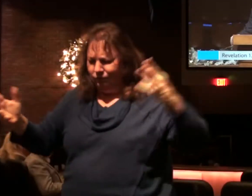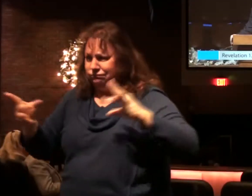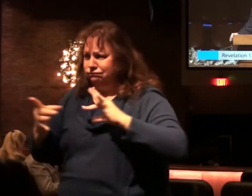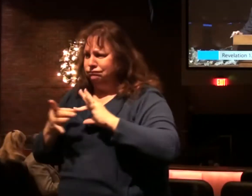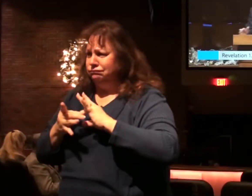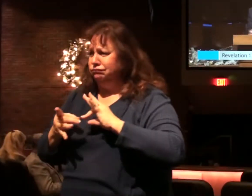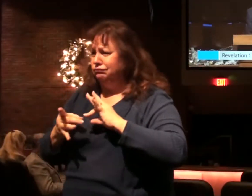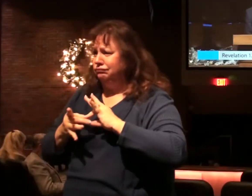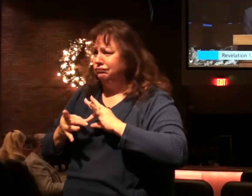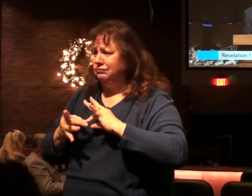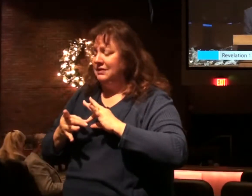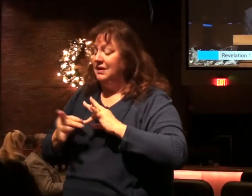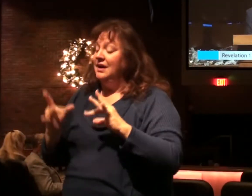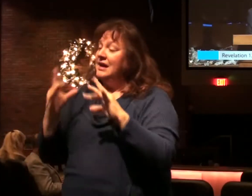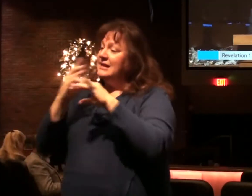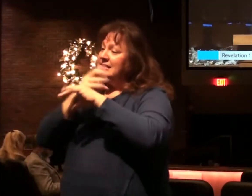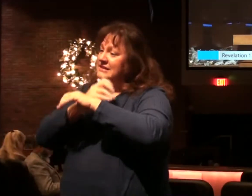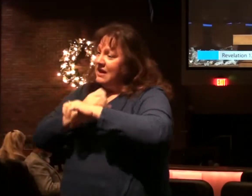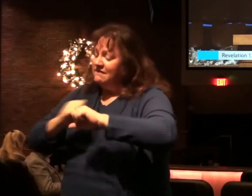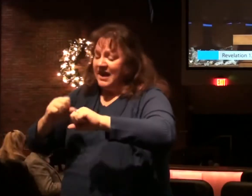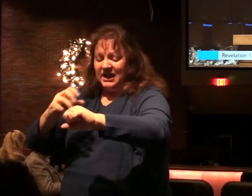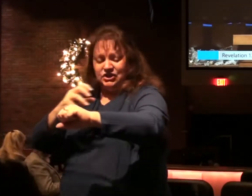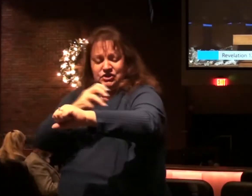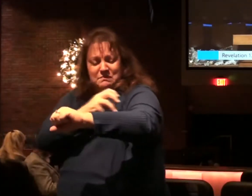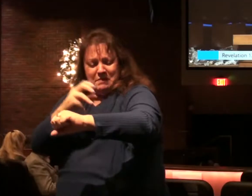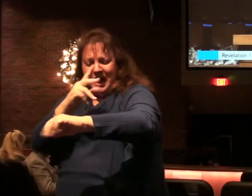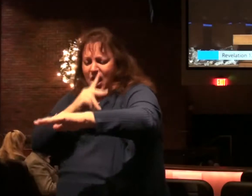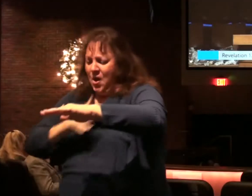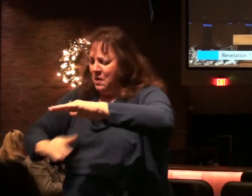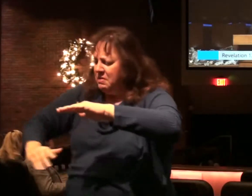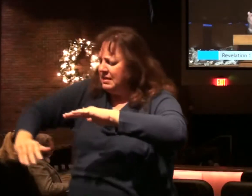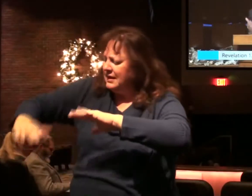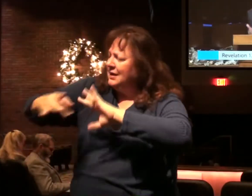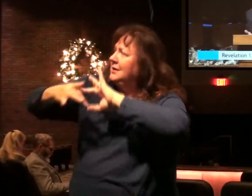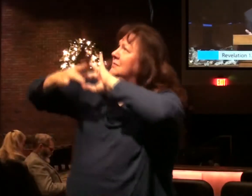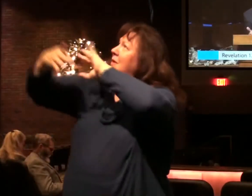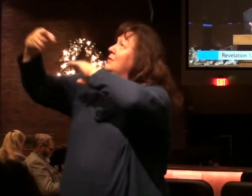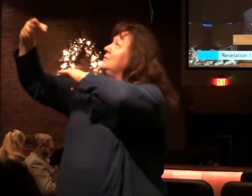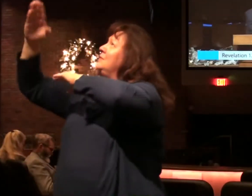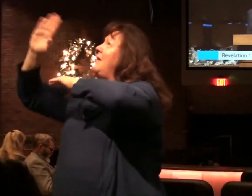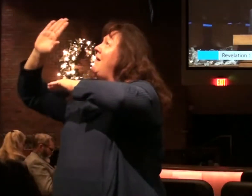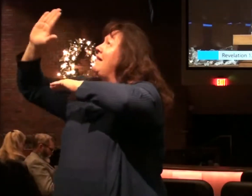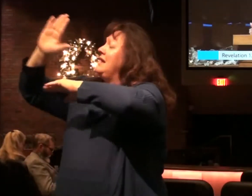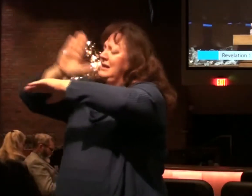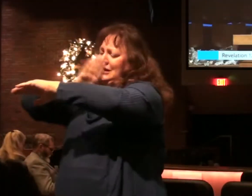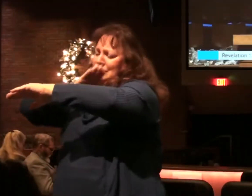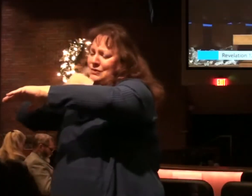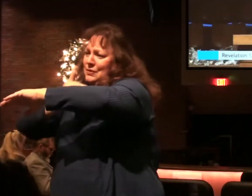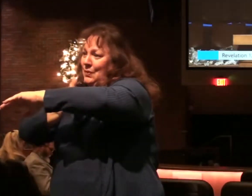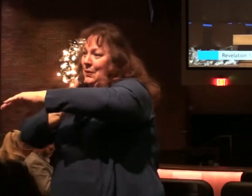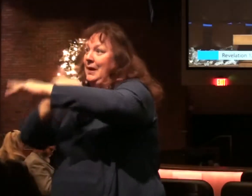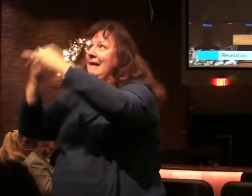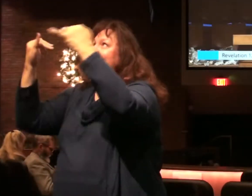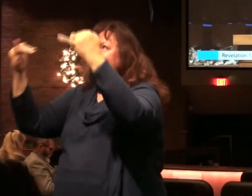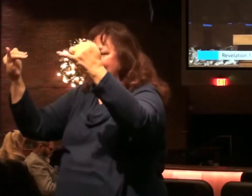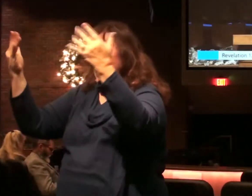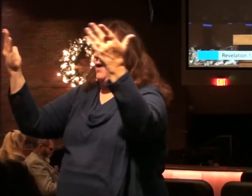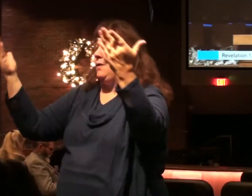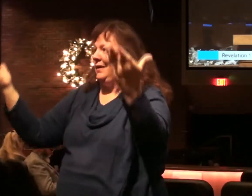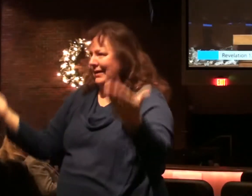now the salvation and the power and the kingdom of our God, the authority of his Christ has come.